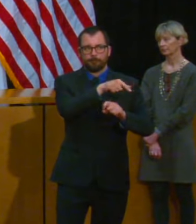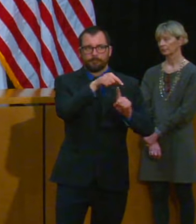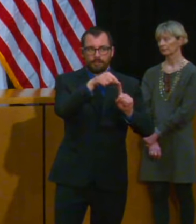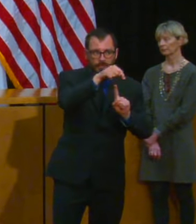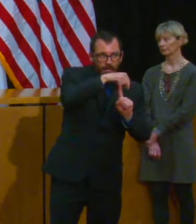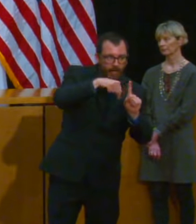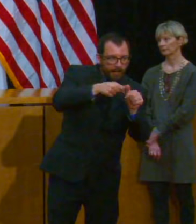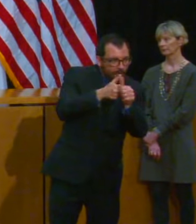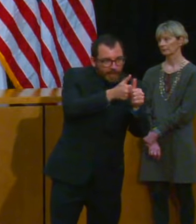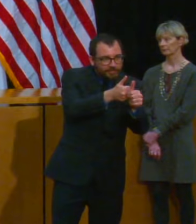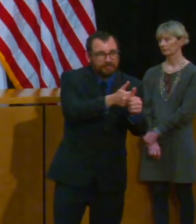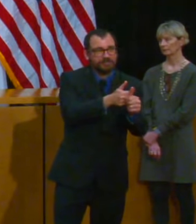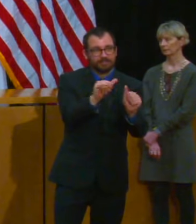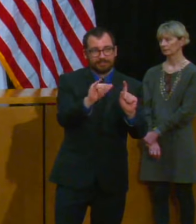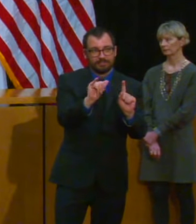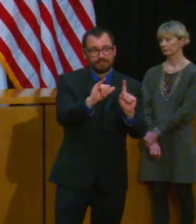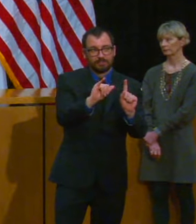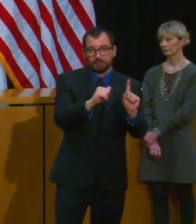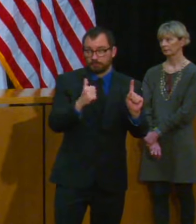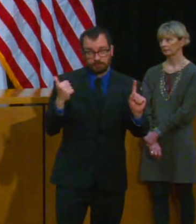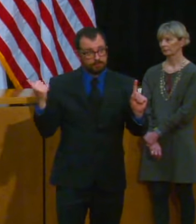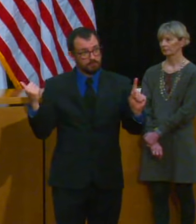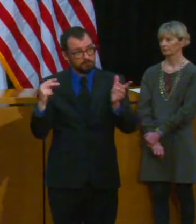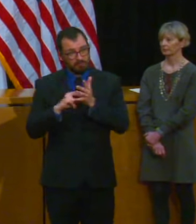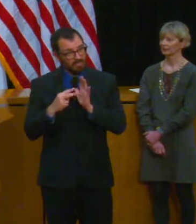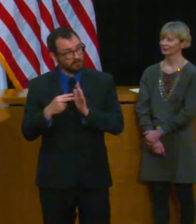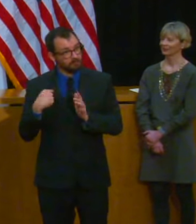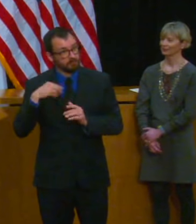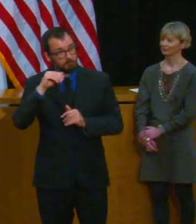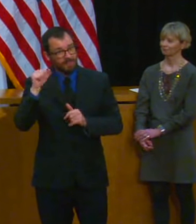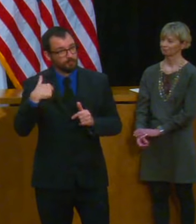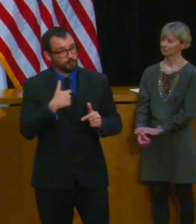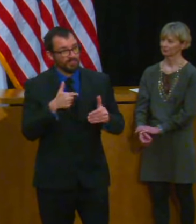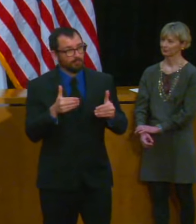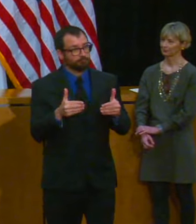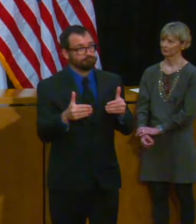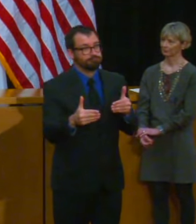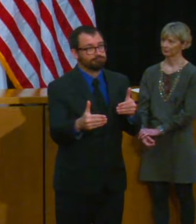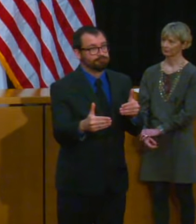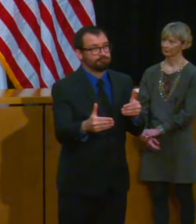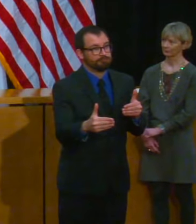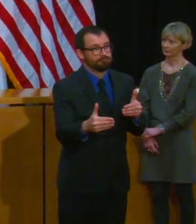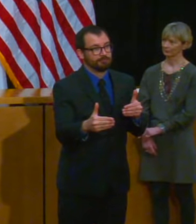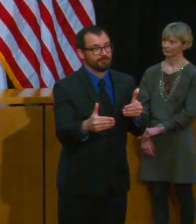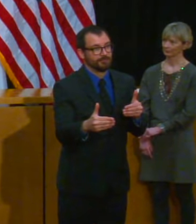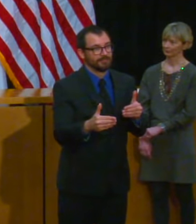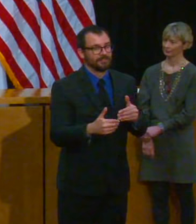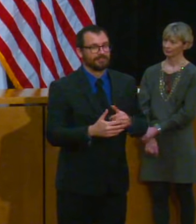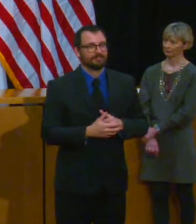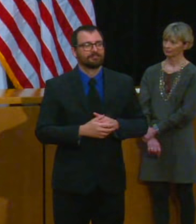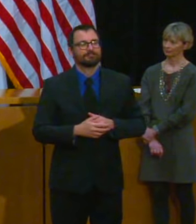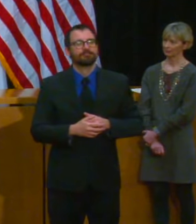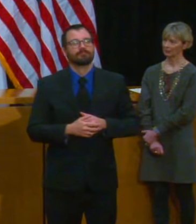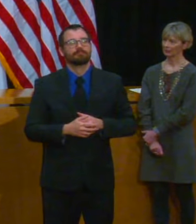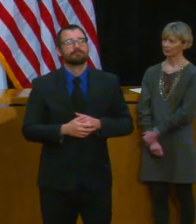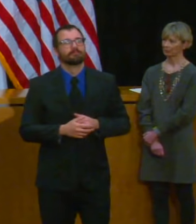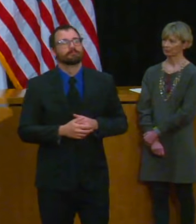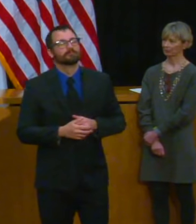whether it's successful? Well, the way you ultimately measure success on something like this is does it succeed in reducing